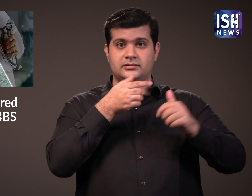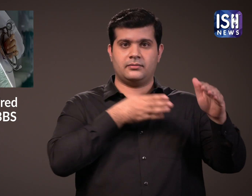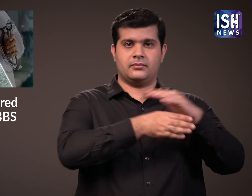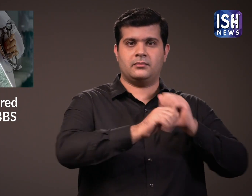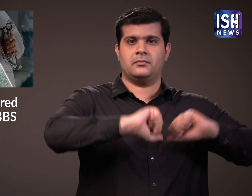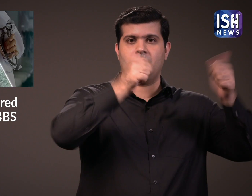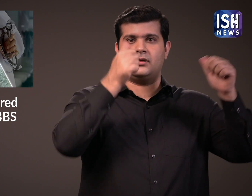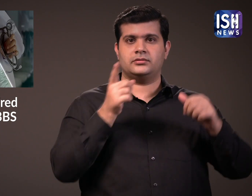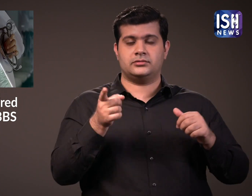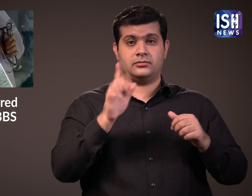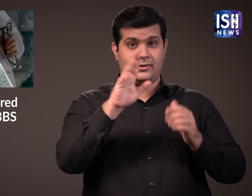exam is 25 years.